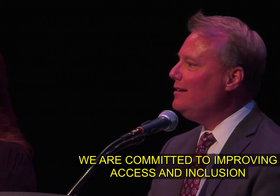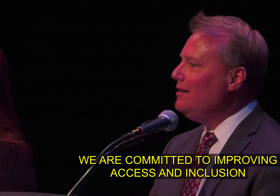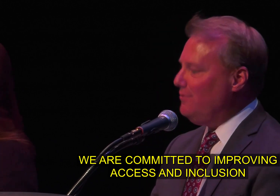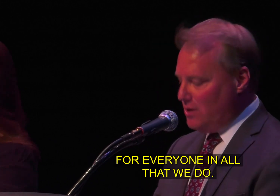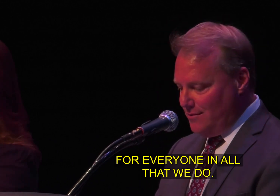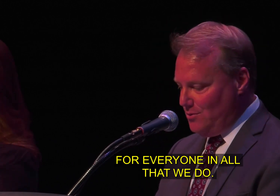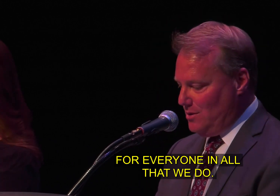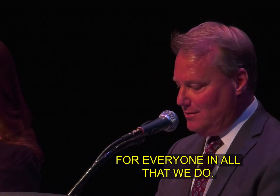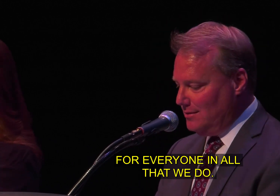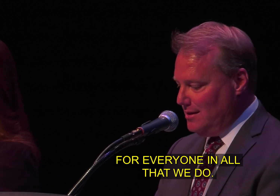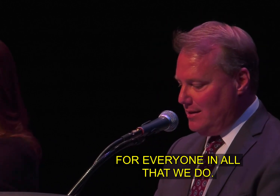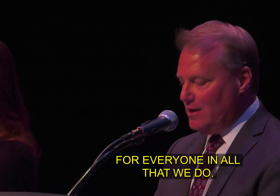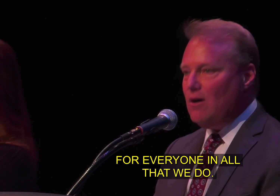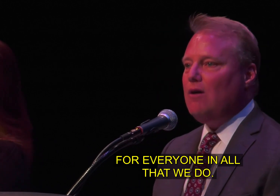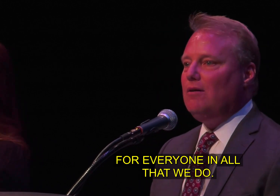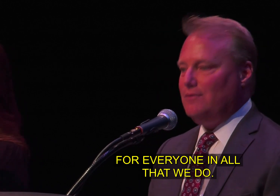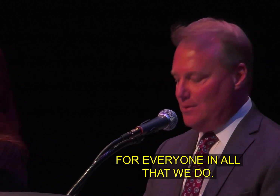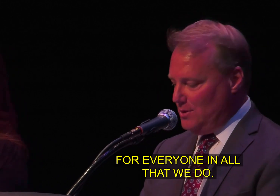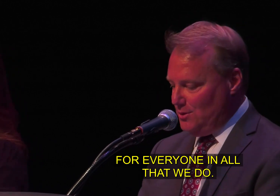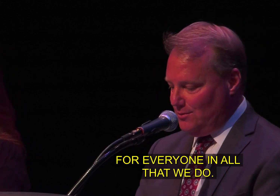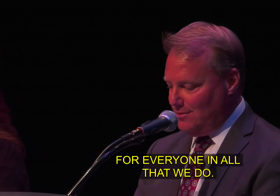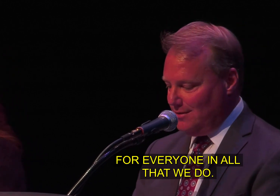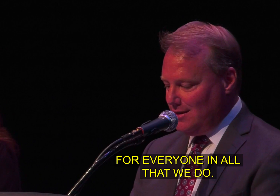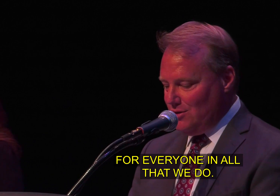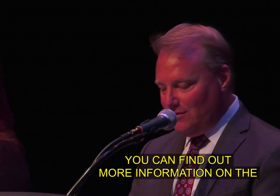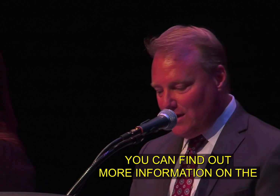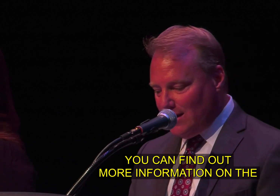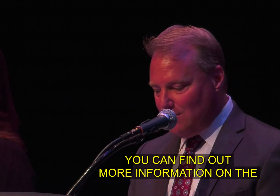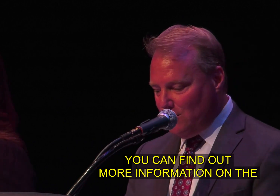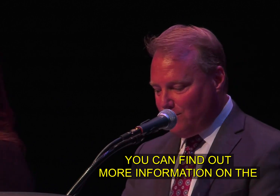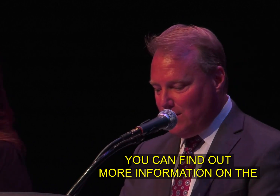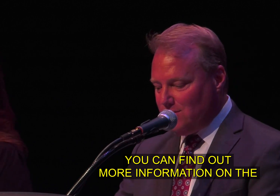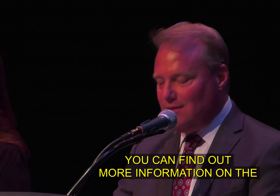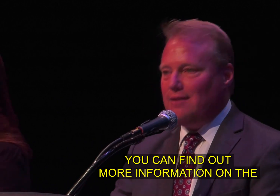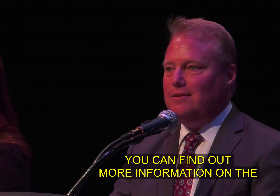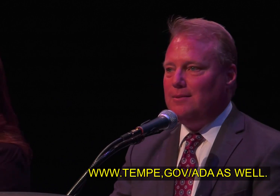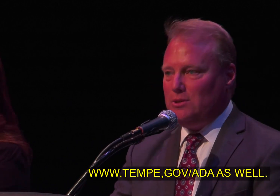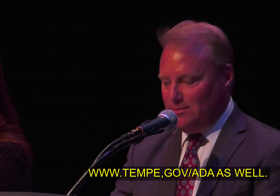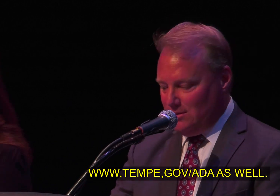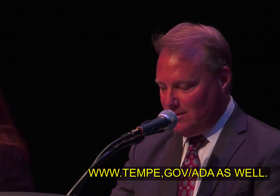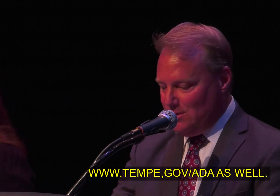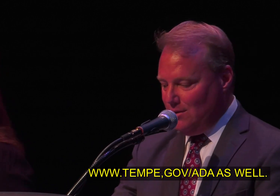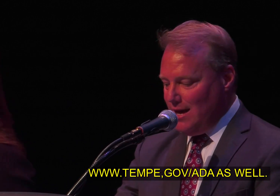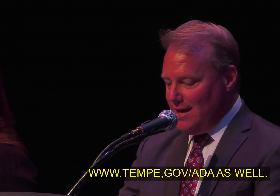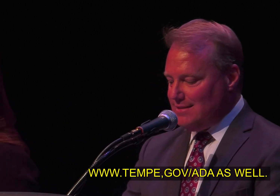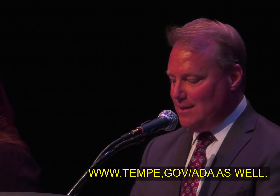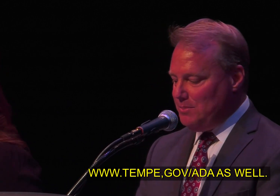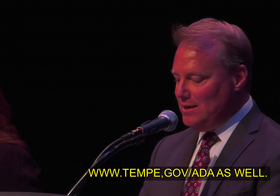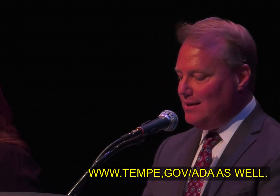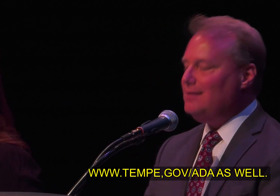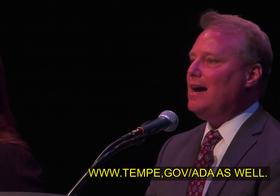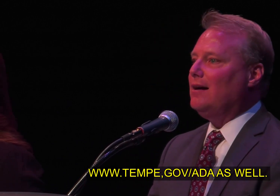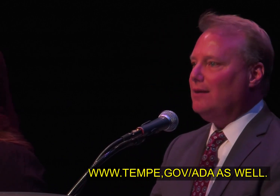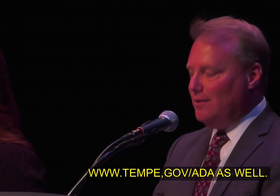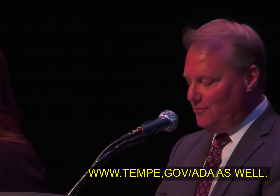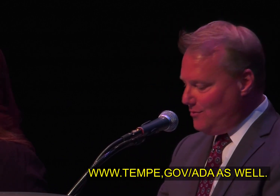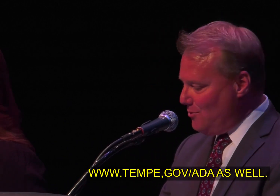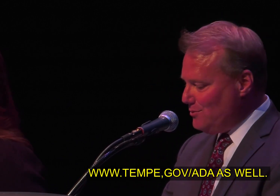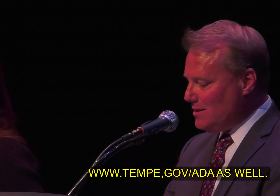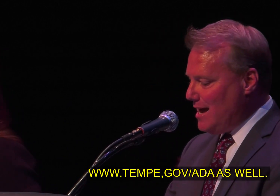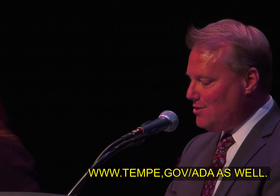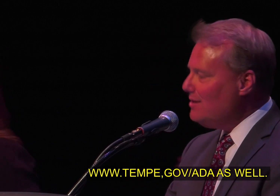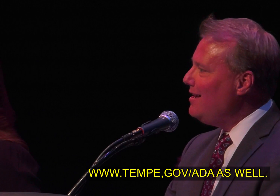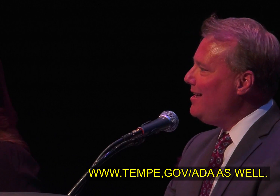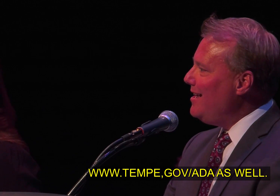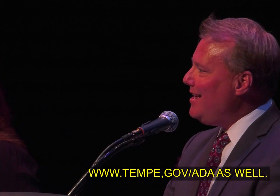inclusion for everyone in all that we do you can find out more information on the www tempe.gov